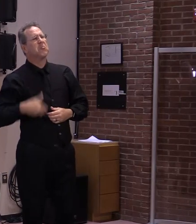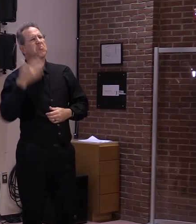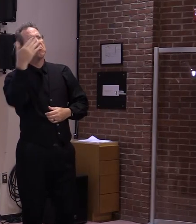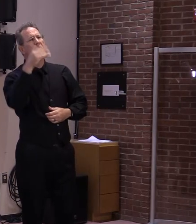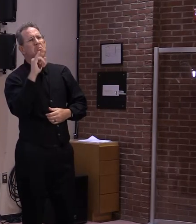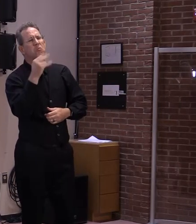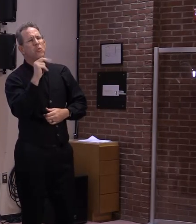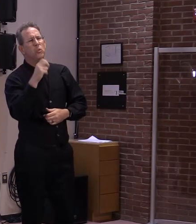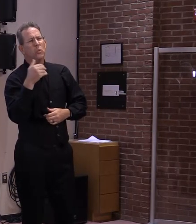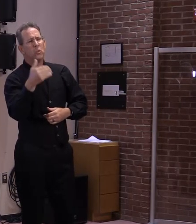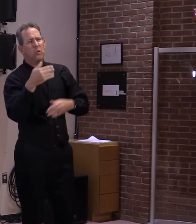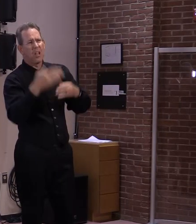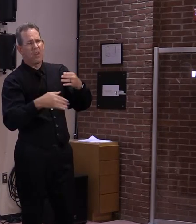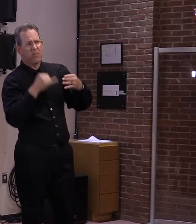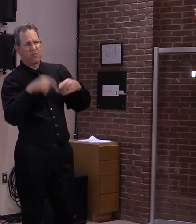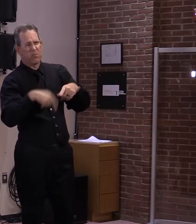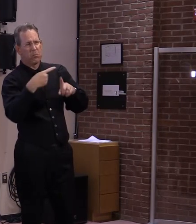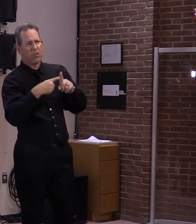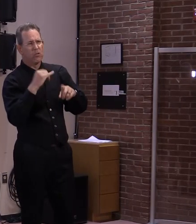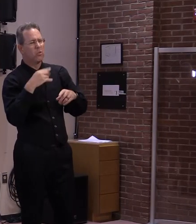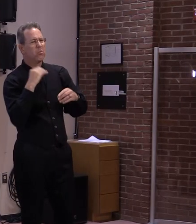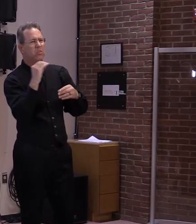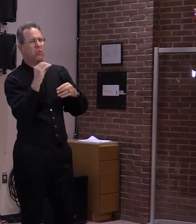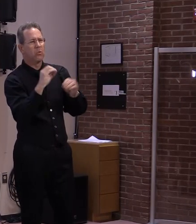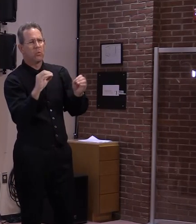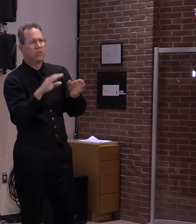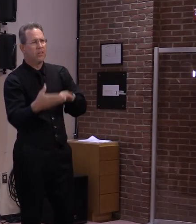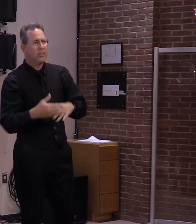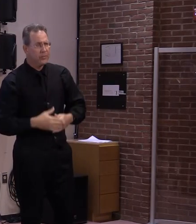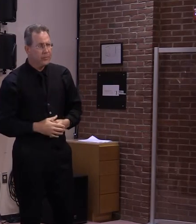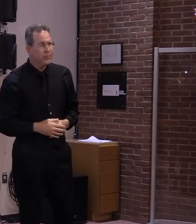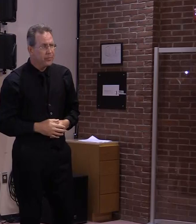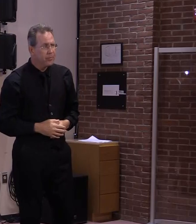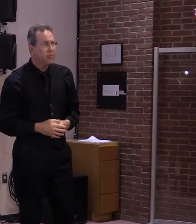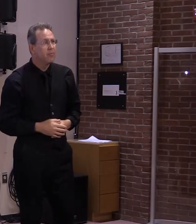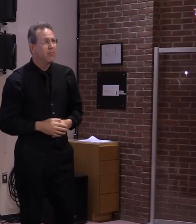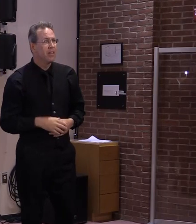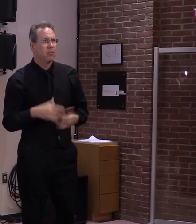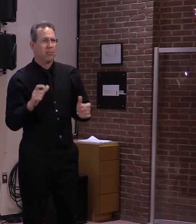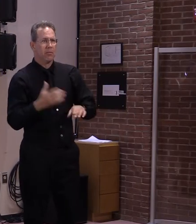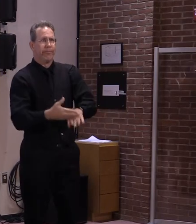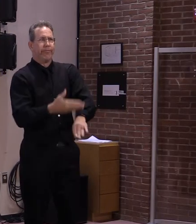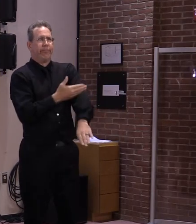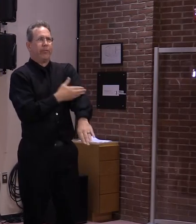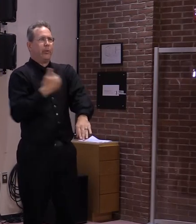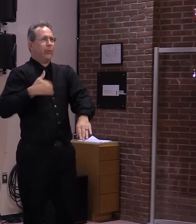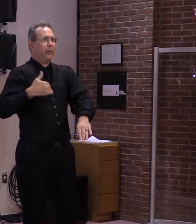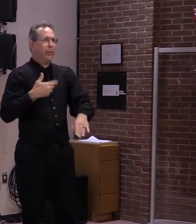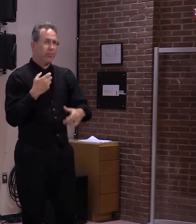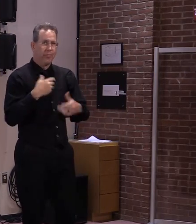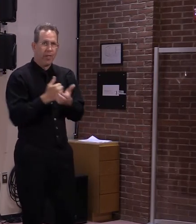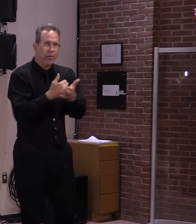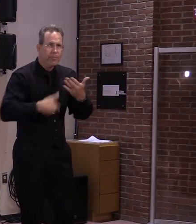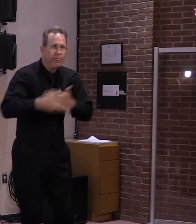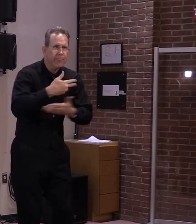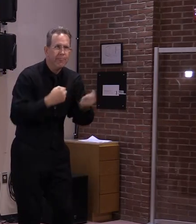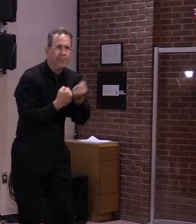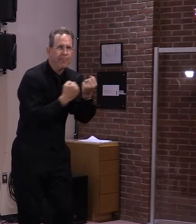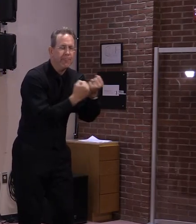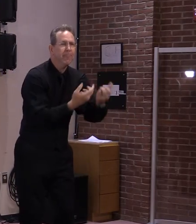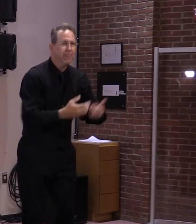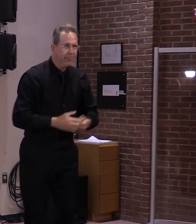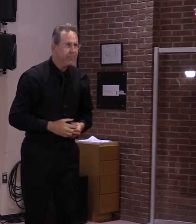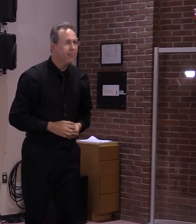and a big step down from the months during the winter time period. We are seeing these continued improved trends because of our sustained